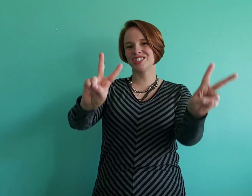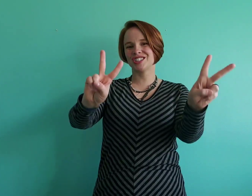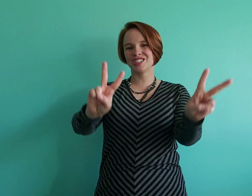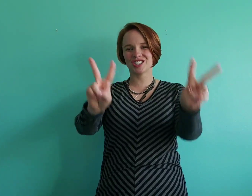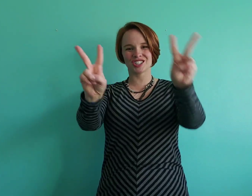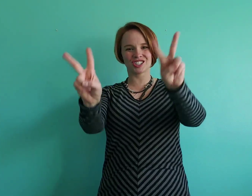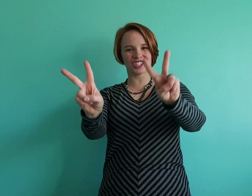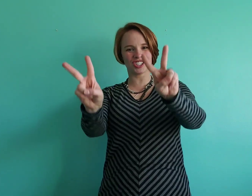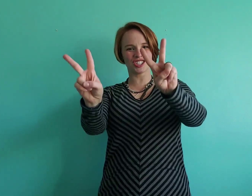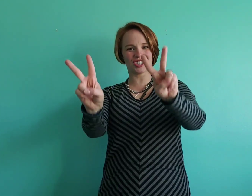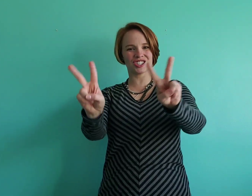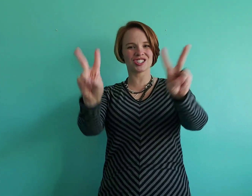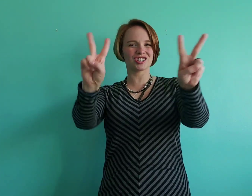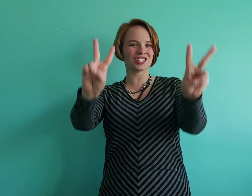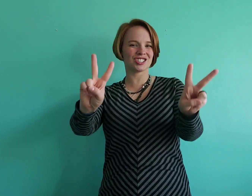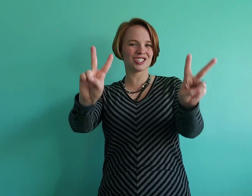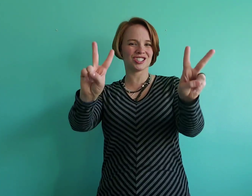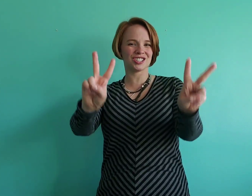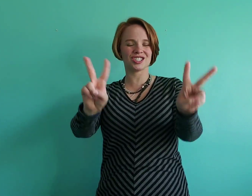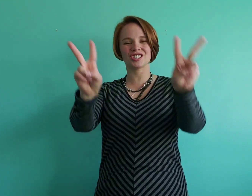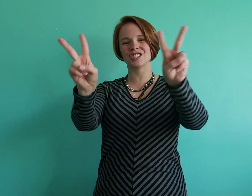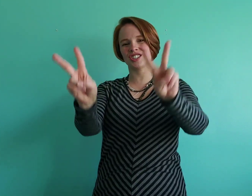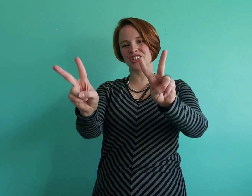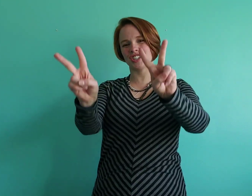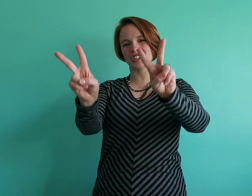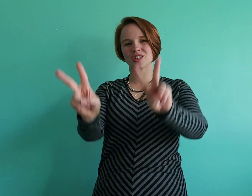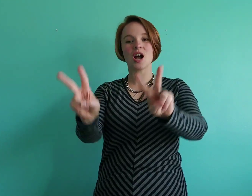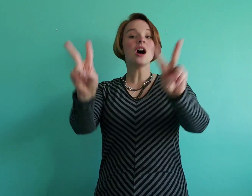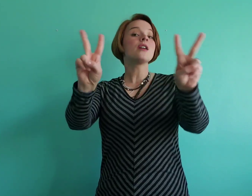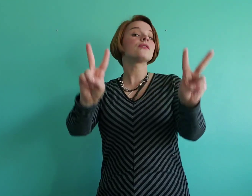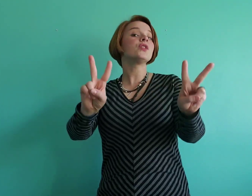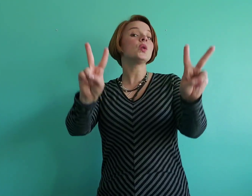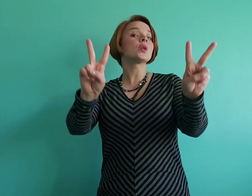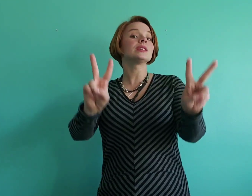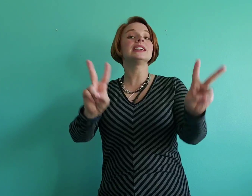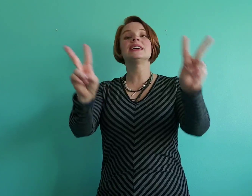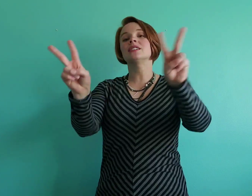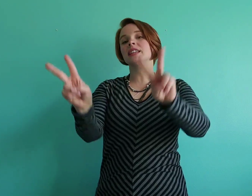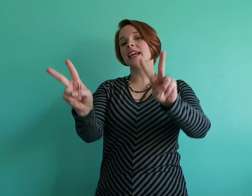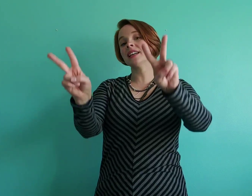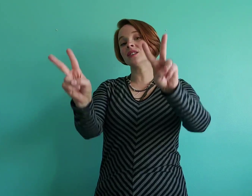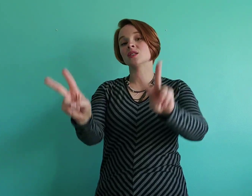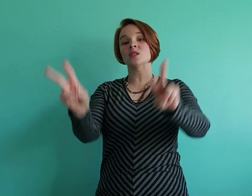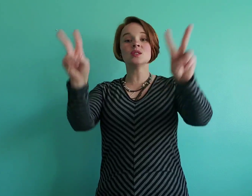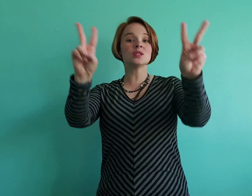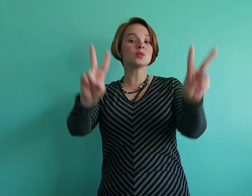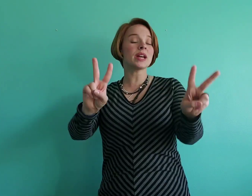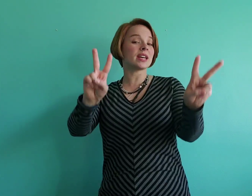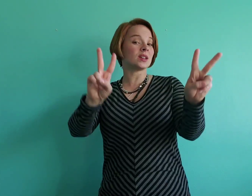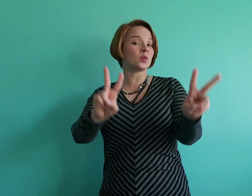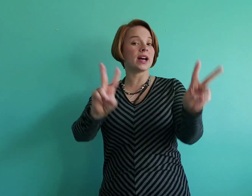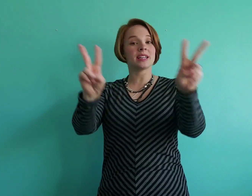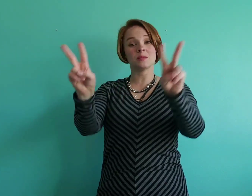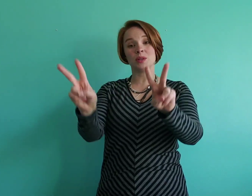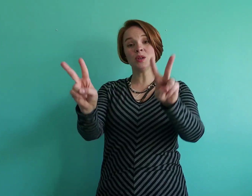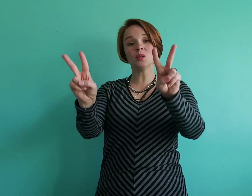Ch, ch, ch, ch, ch, ch, ch, ch. Four little candles of red, white, and blue.